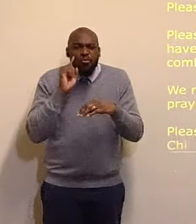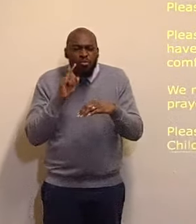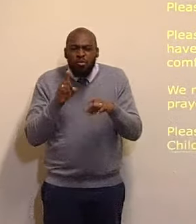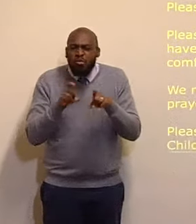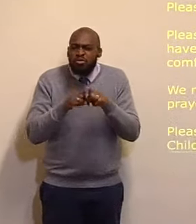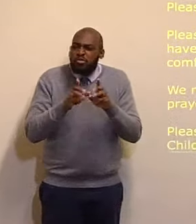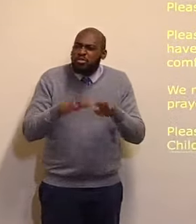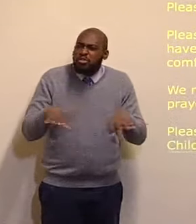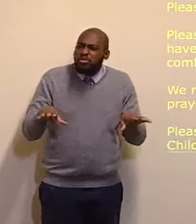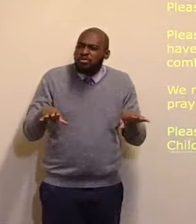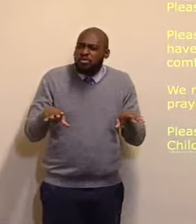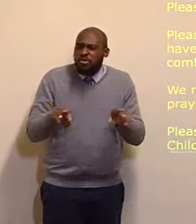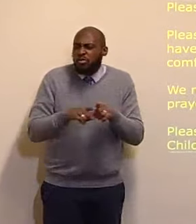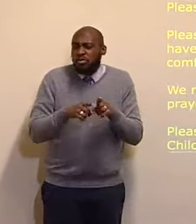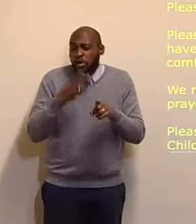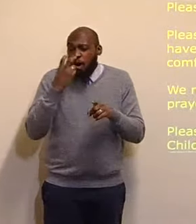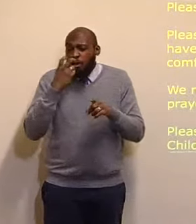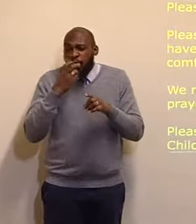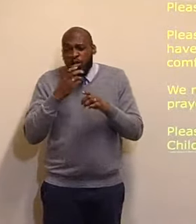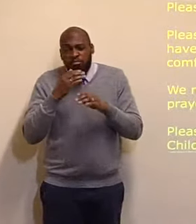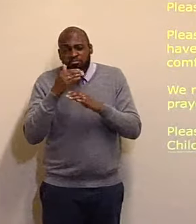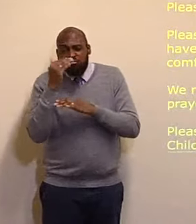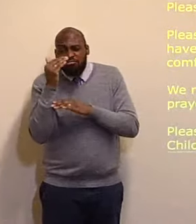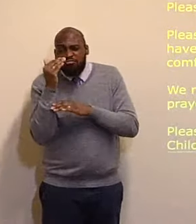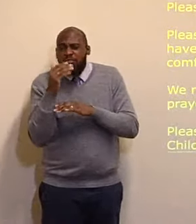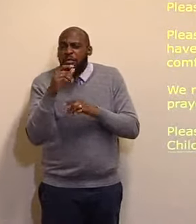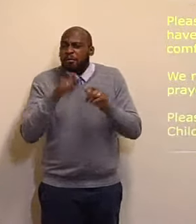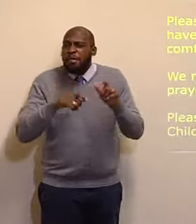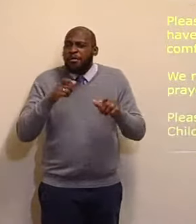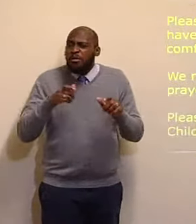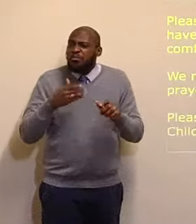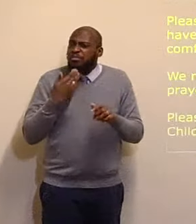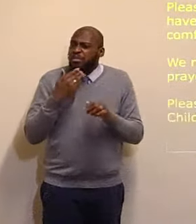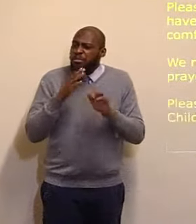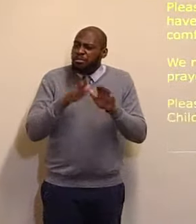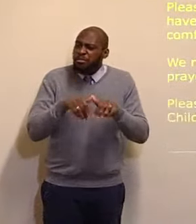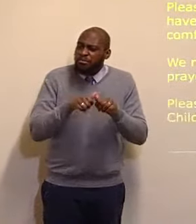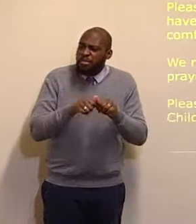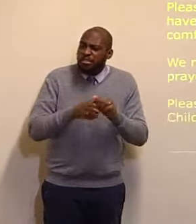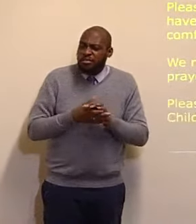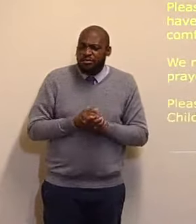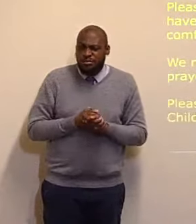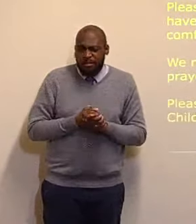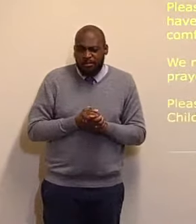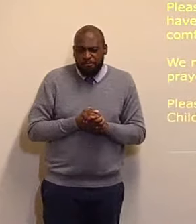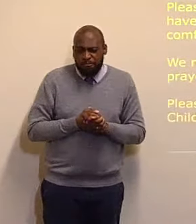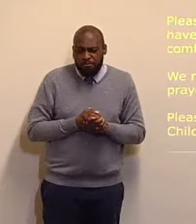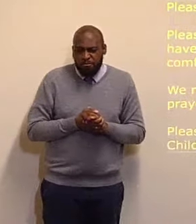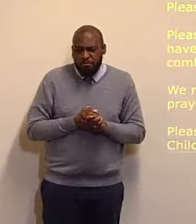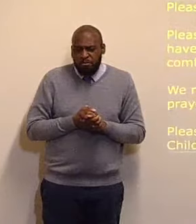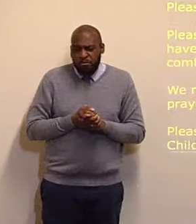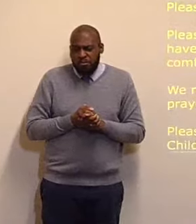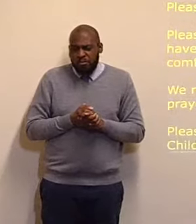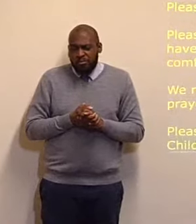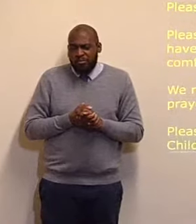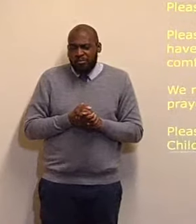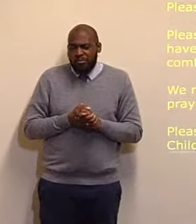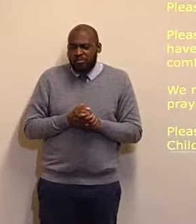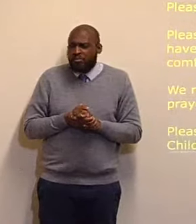Lord, we pray, that as time goes, we will be those, who will continue, to lift up, the name of the